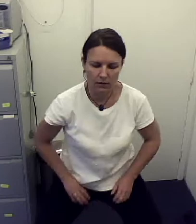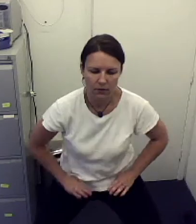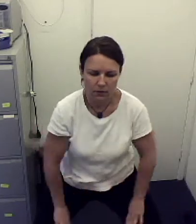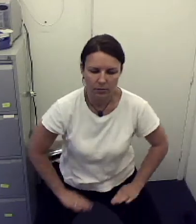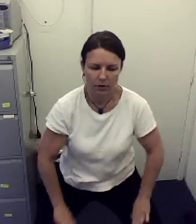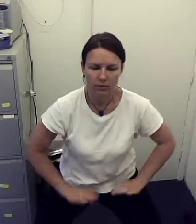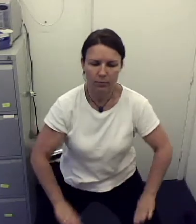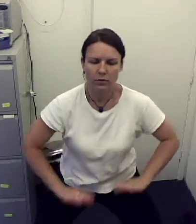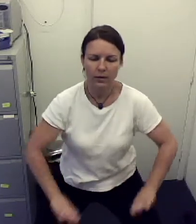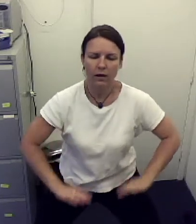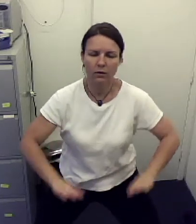Blow and push back.